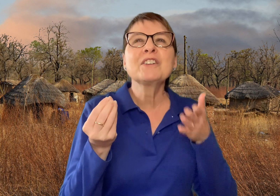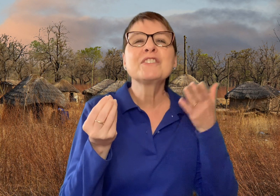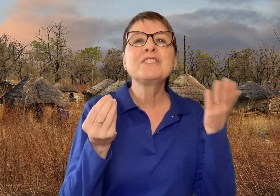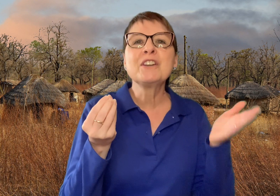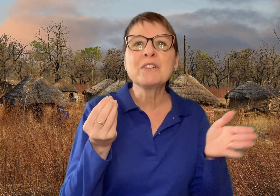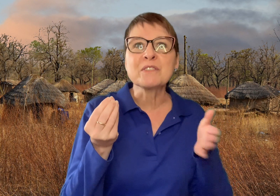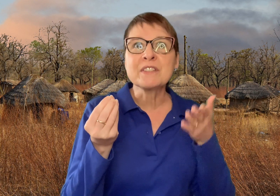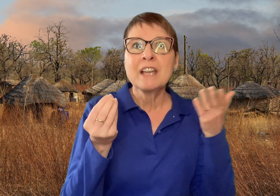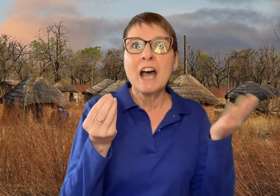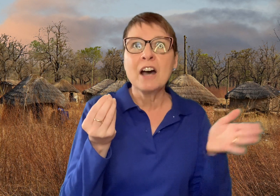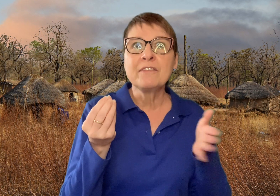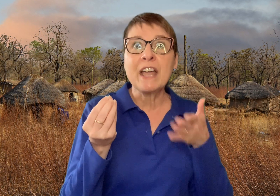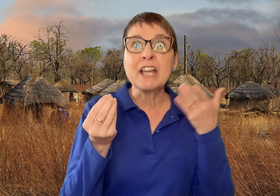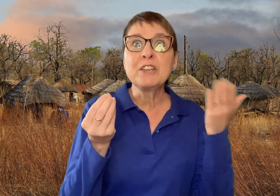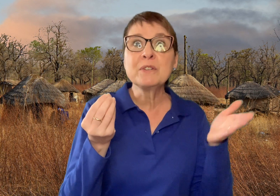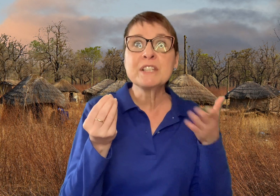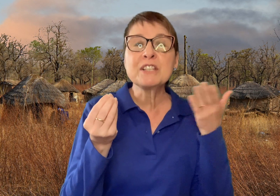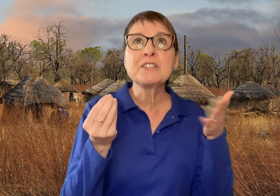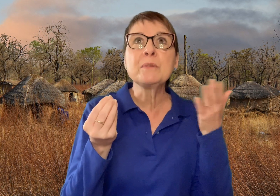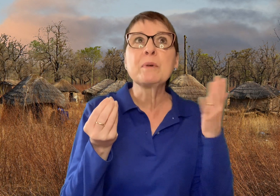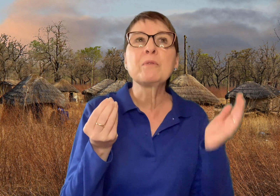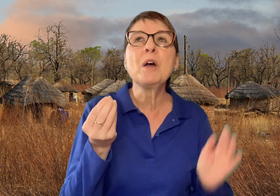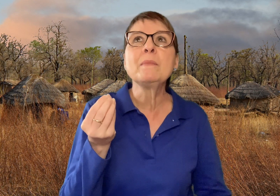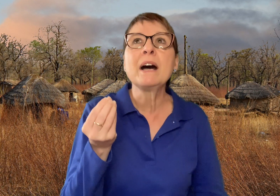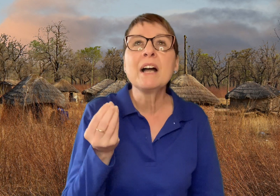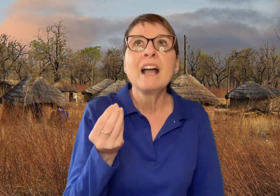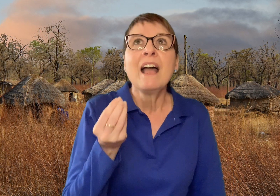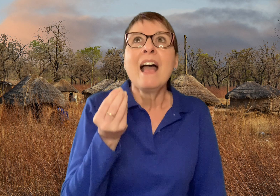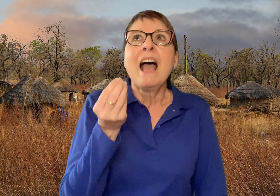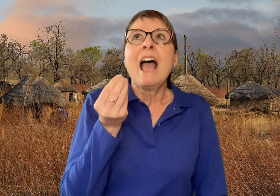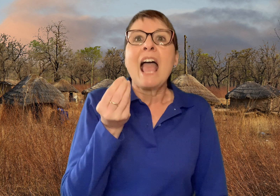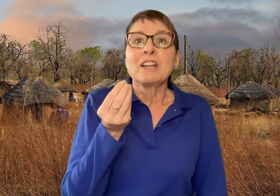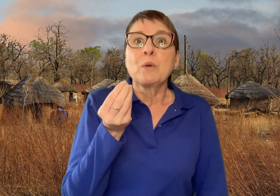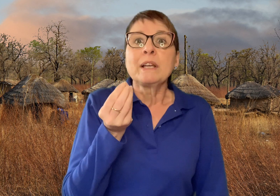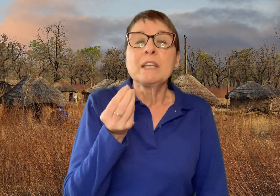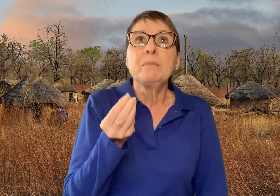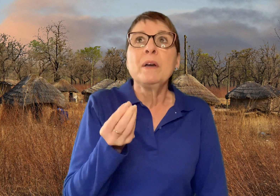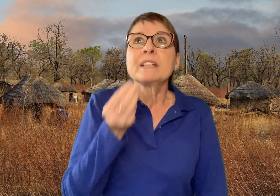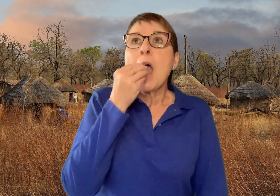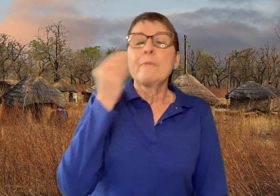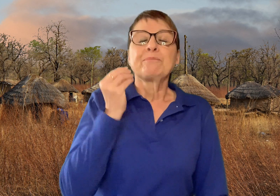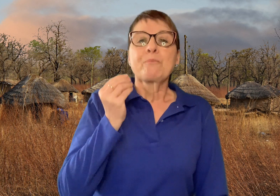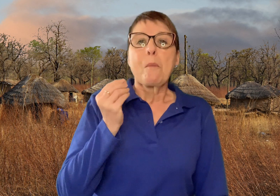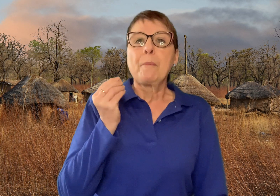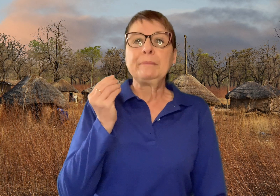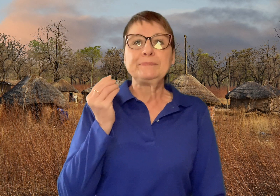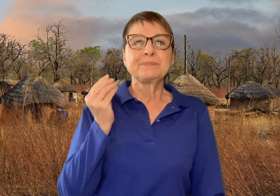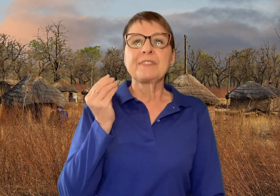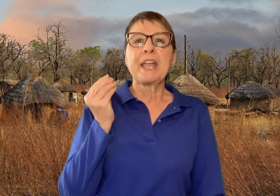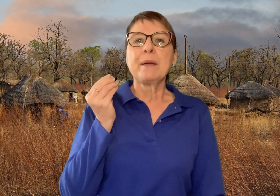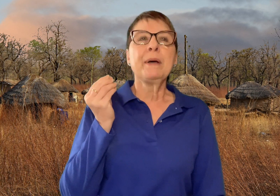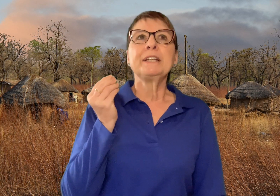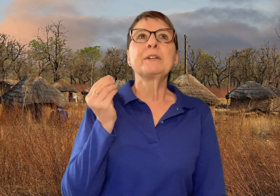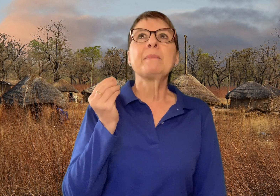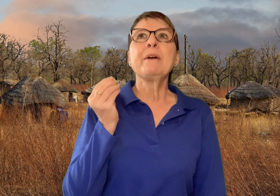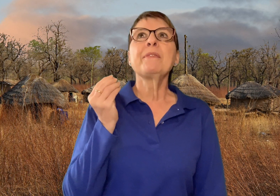dose of a goosey soup aroma, and quickly put the eba in her mouth